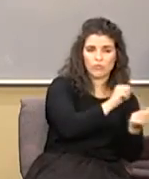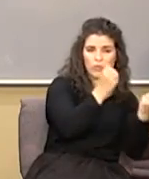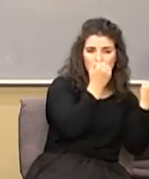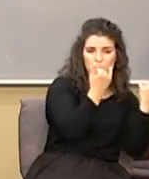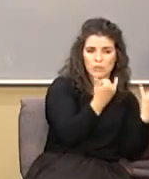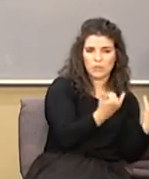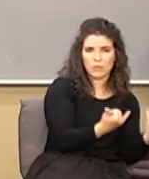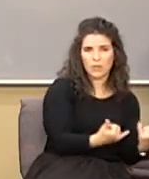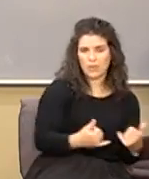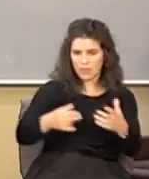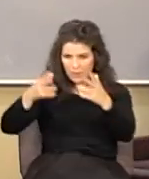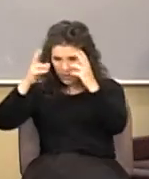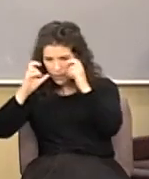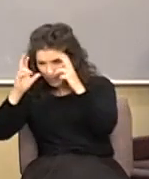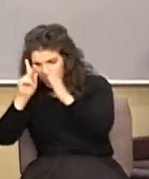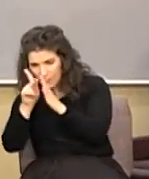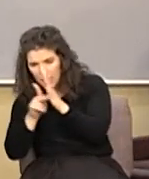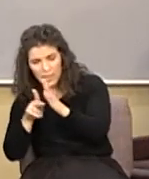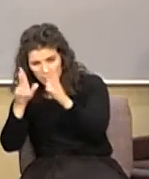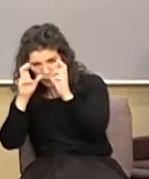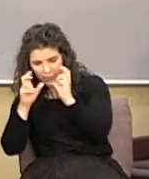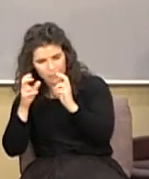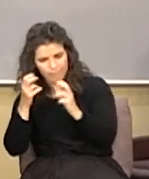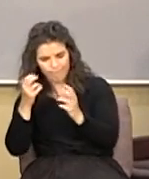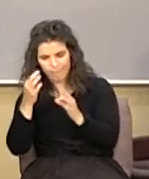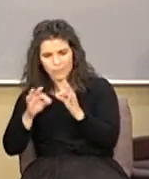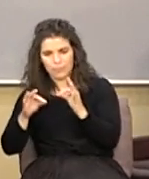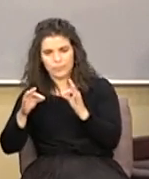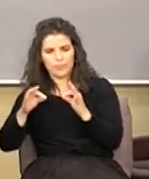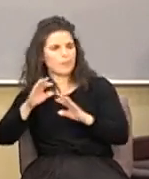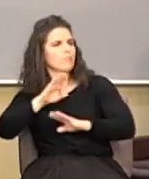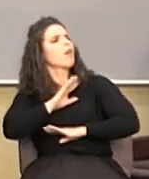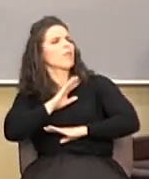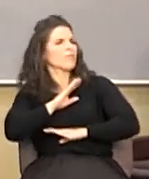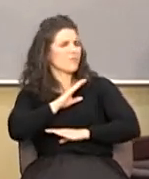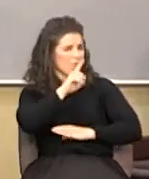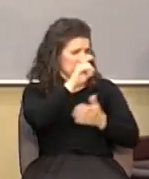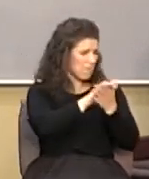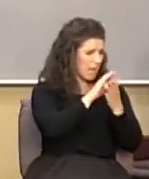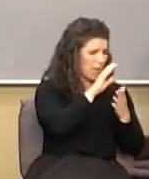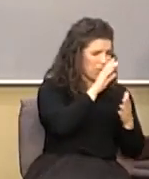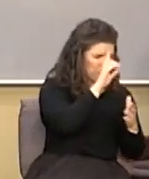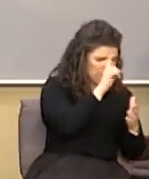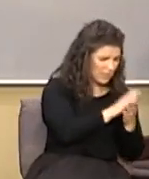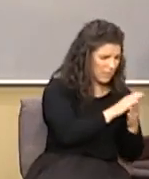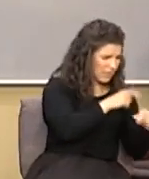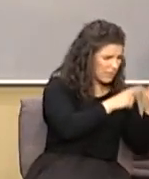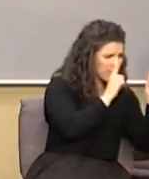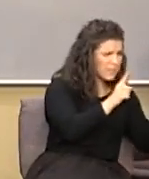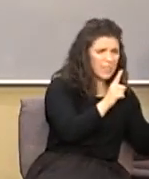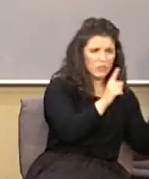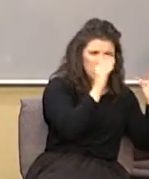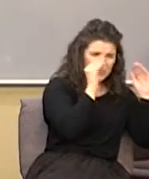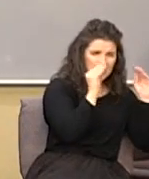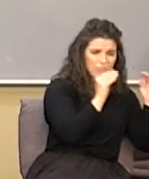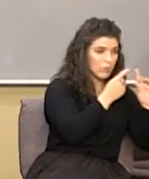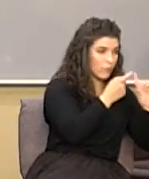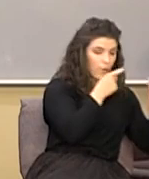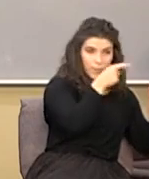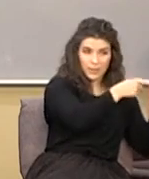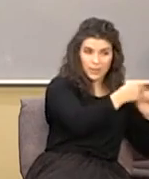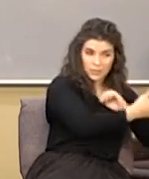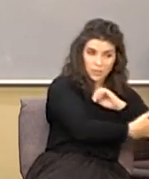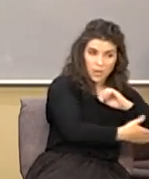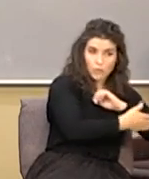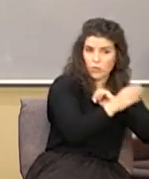The satanic policy of evil simply has had enough of Bible-believing, dispensational teaching that emanates from these countries.